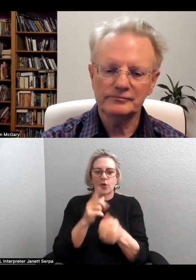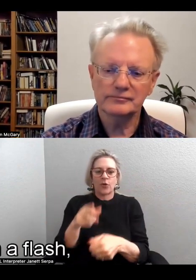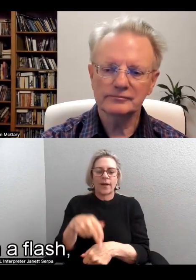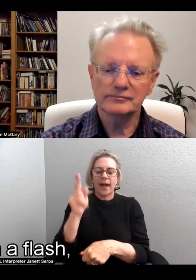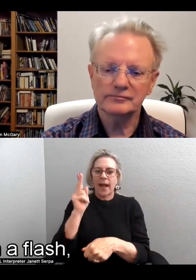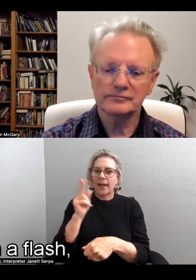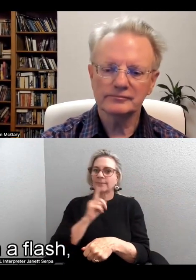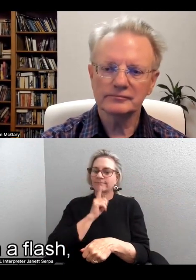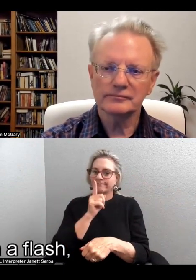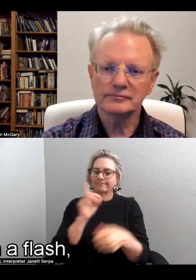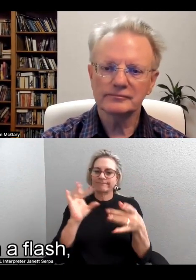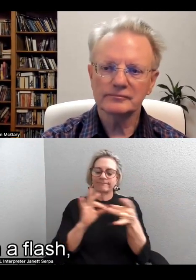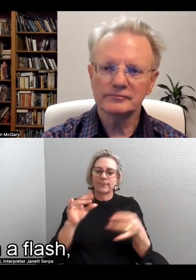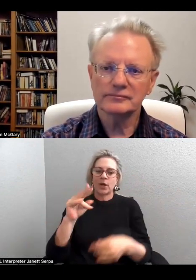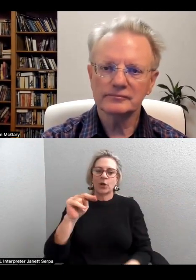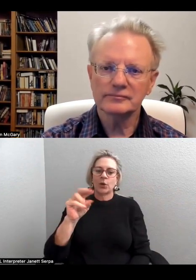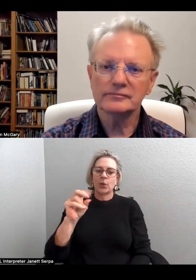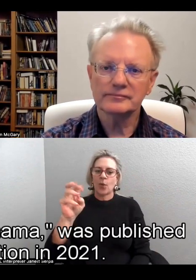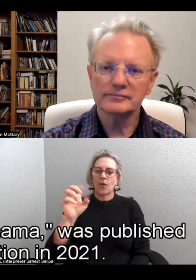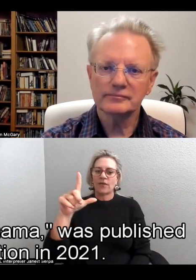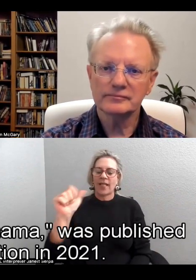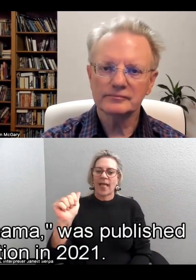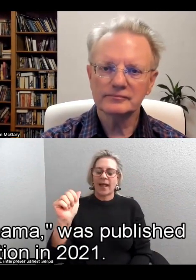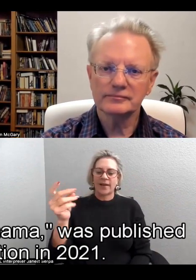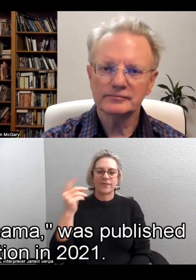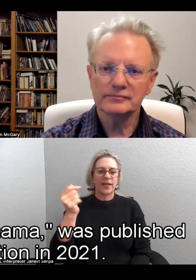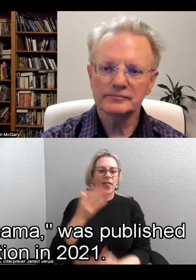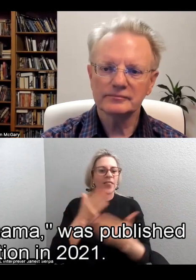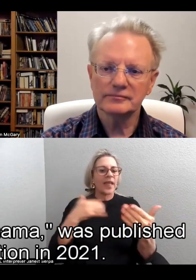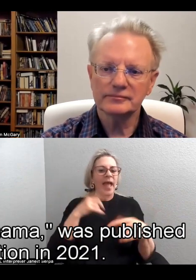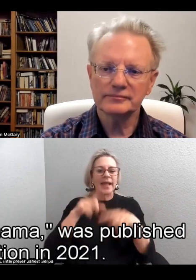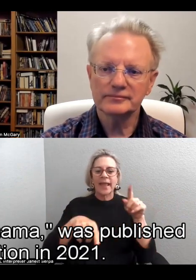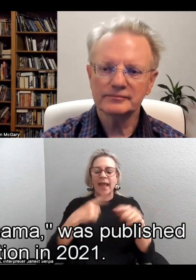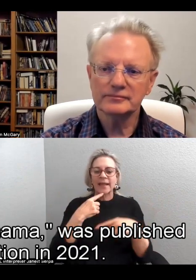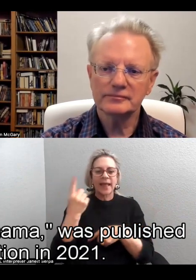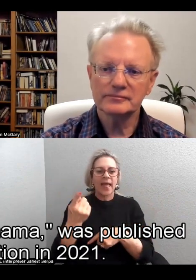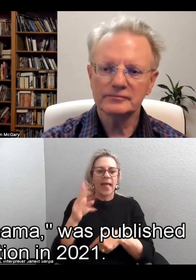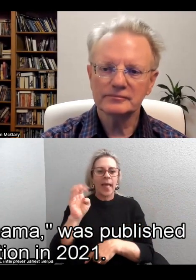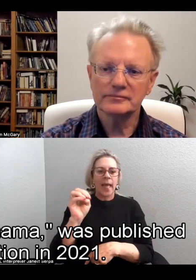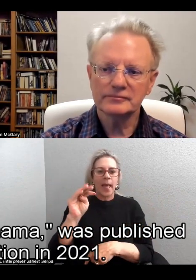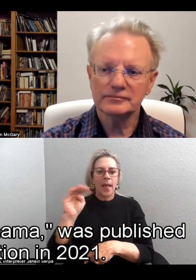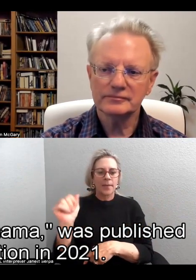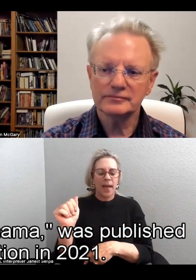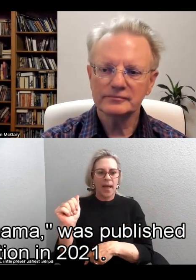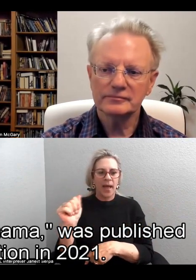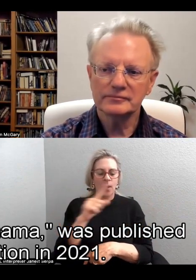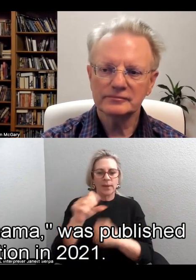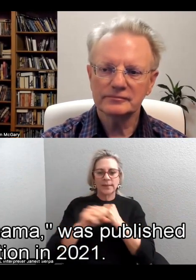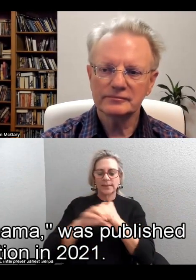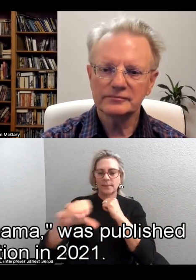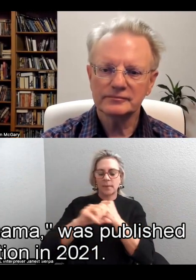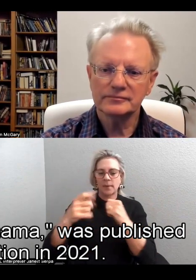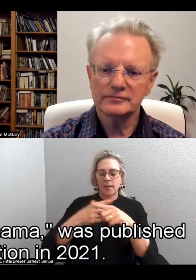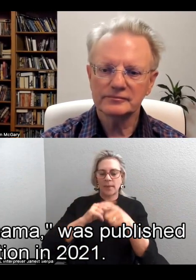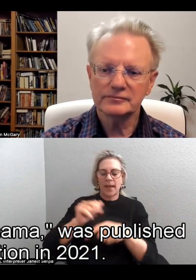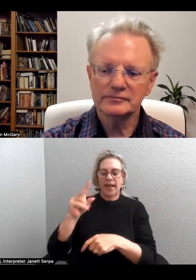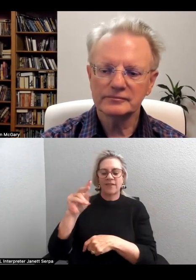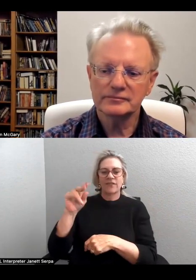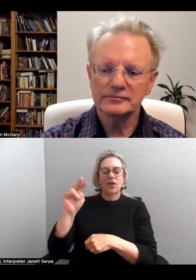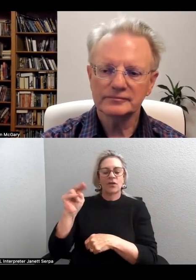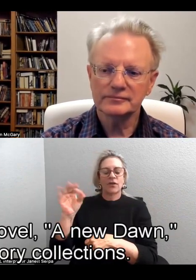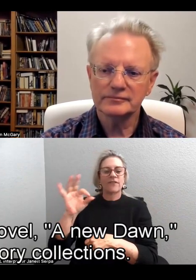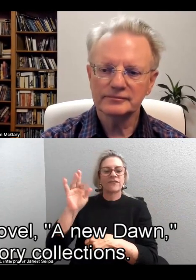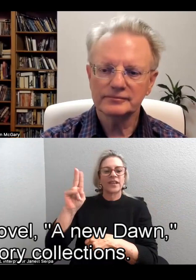novella, In a Flash, Things I Can't Tell Emma, was published by Ad Hoc Fiction in 2021.